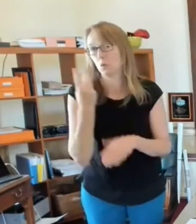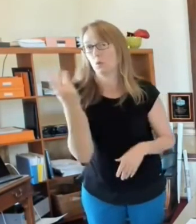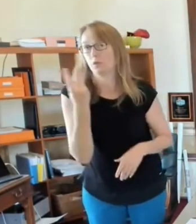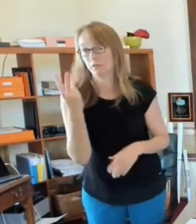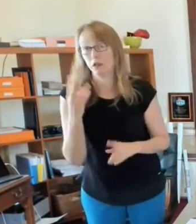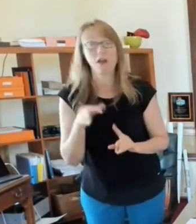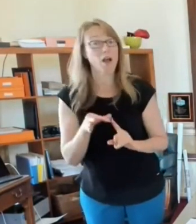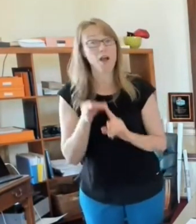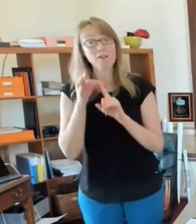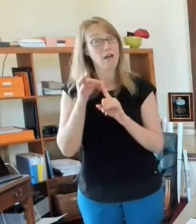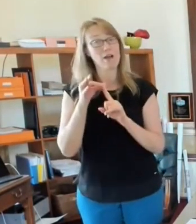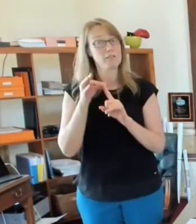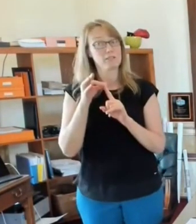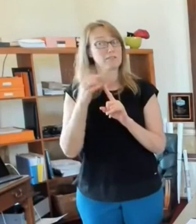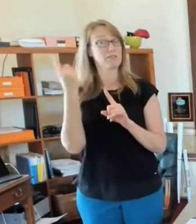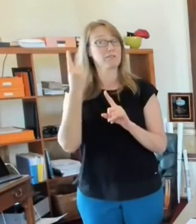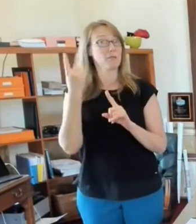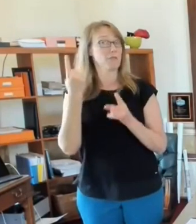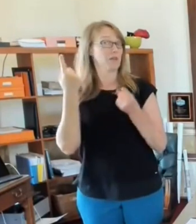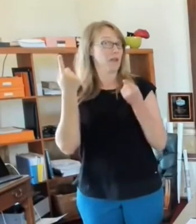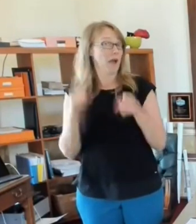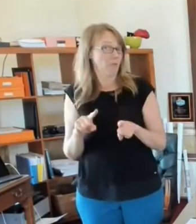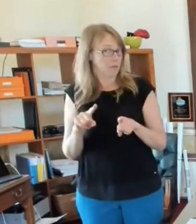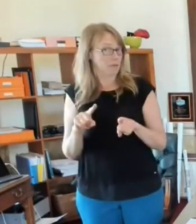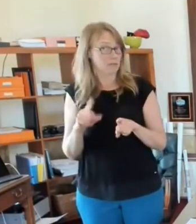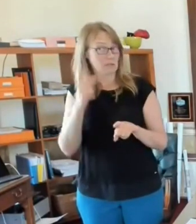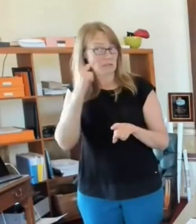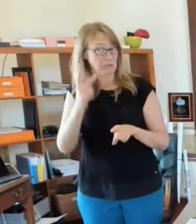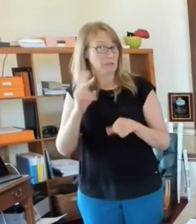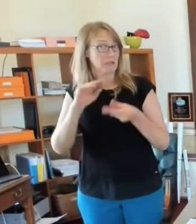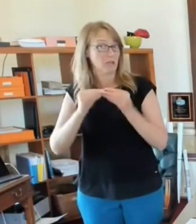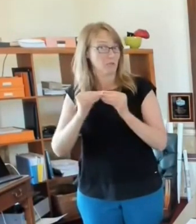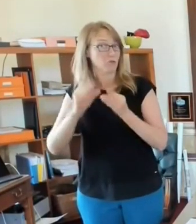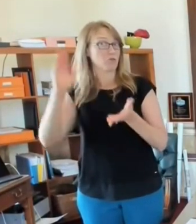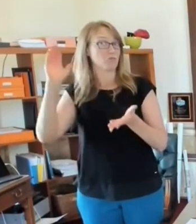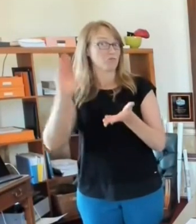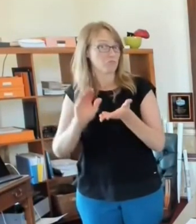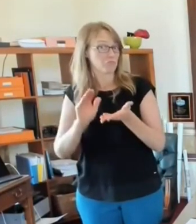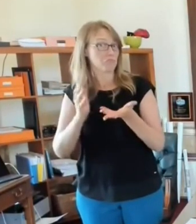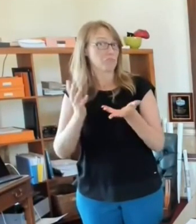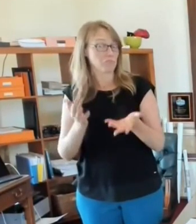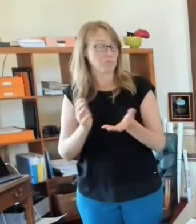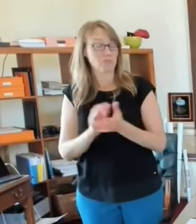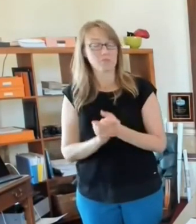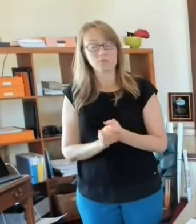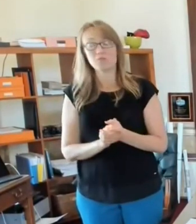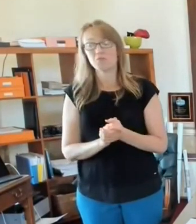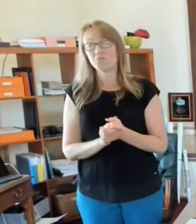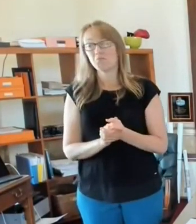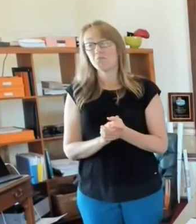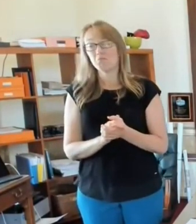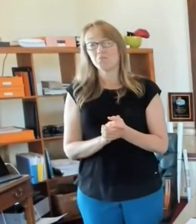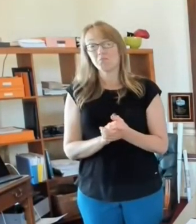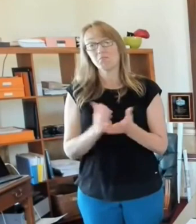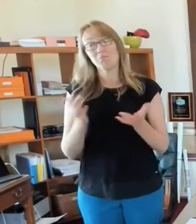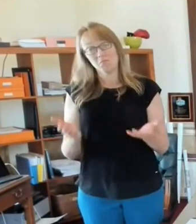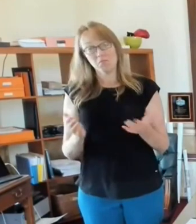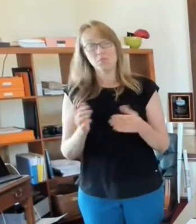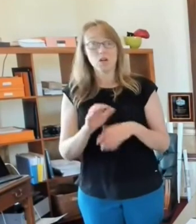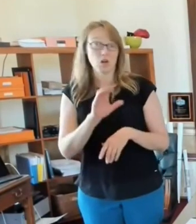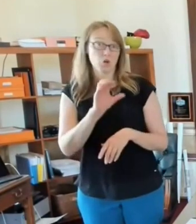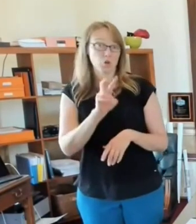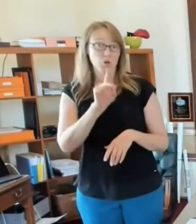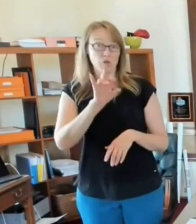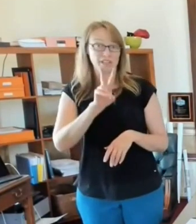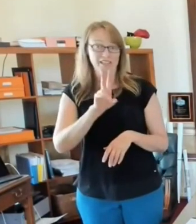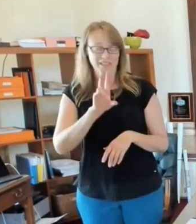days. So that's COVID, and we'll be happy to take your questions about that as soon as we're finished here. And then,